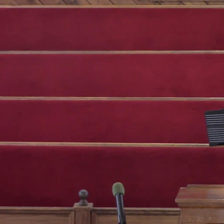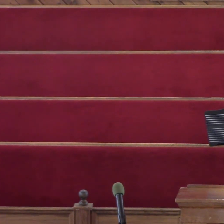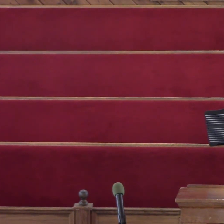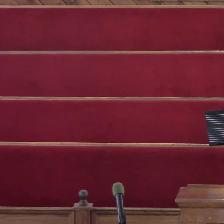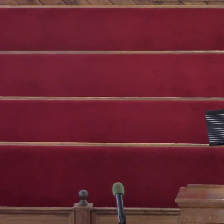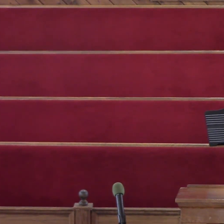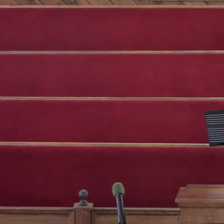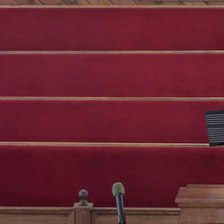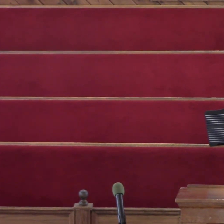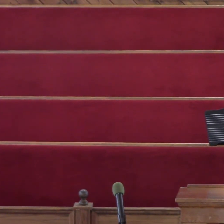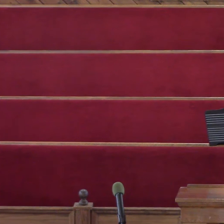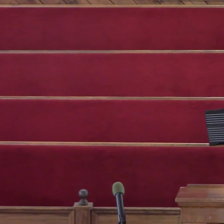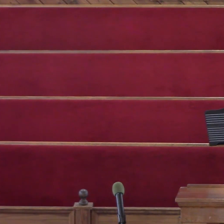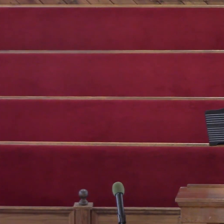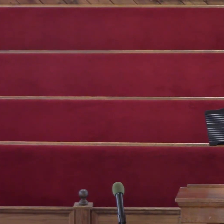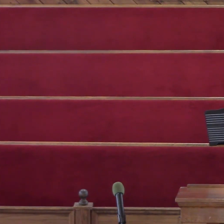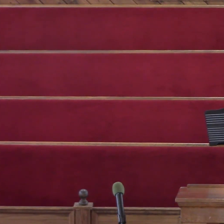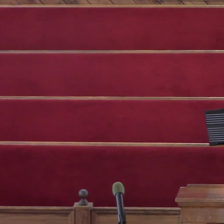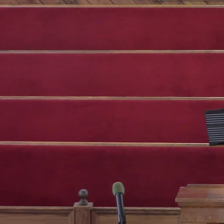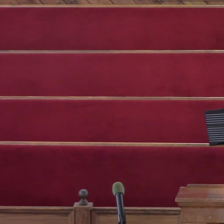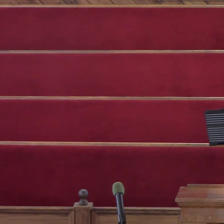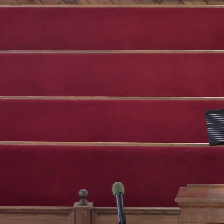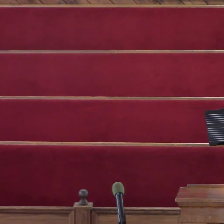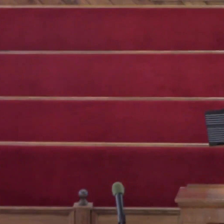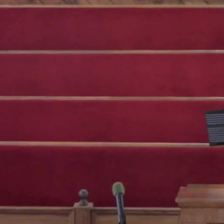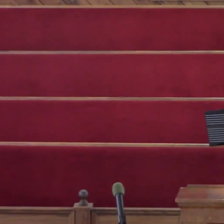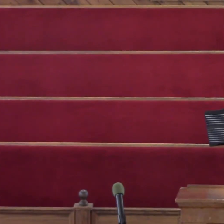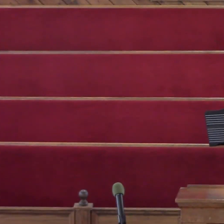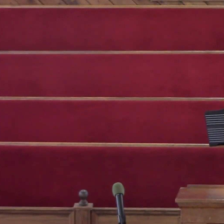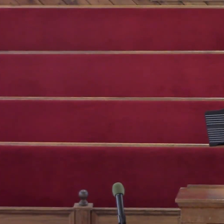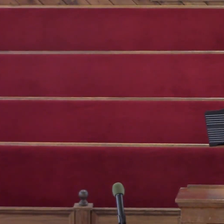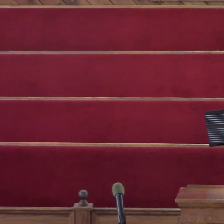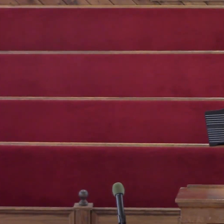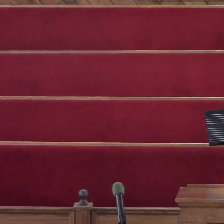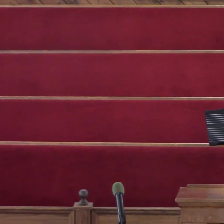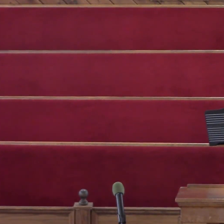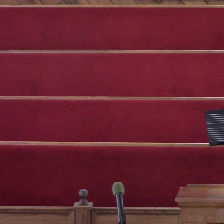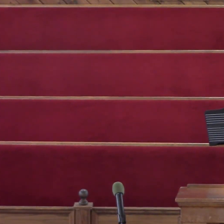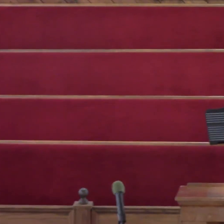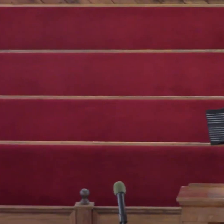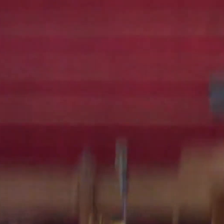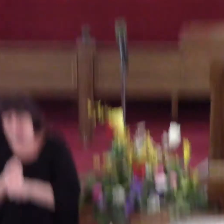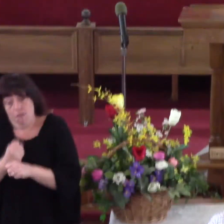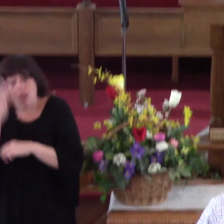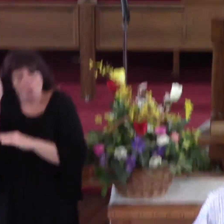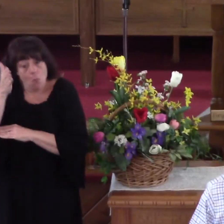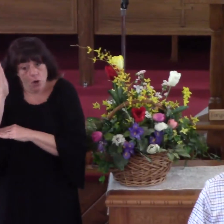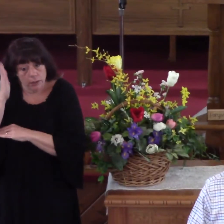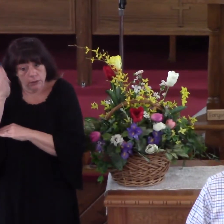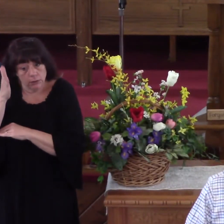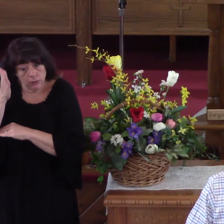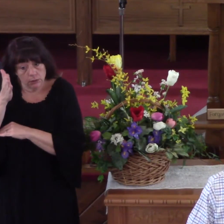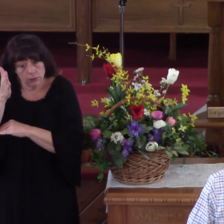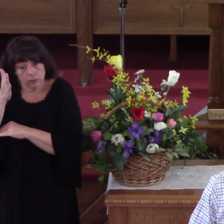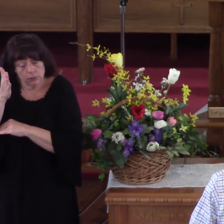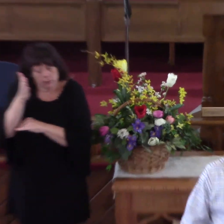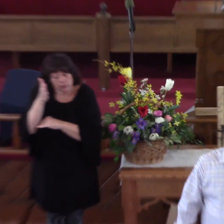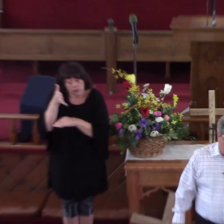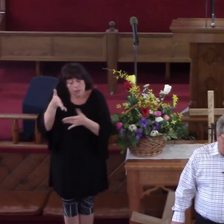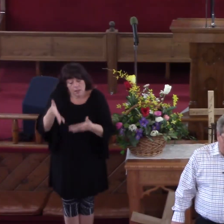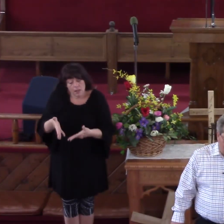Been Some What Of Two Years Since That I Preached From This